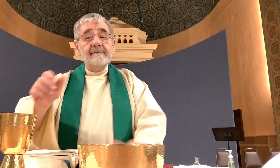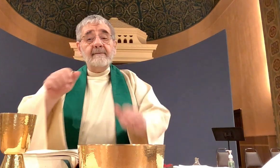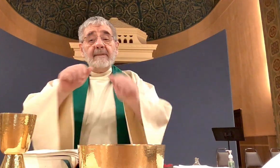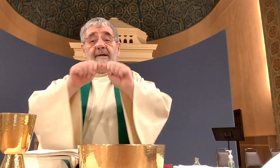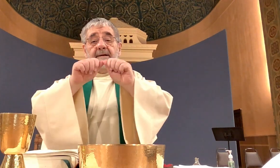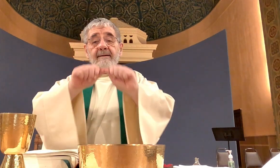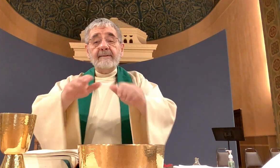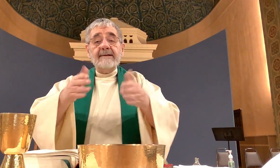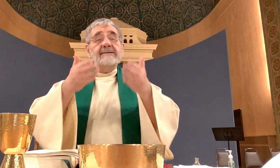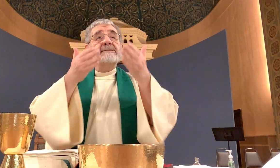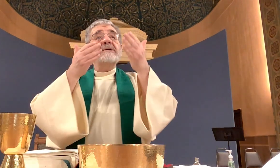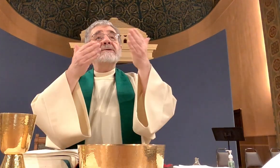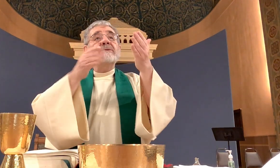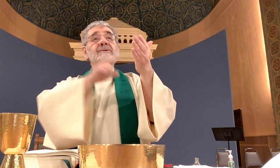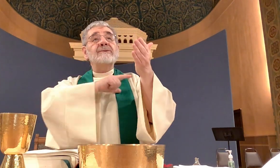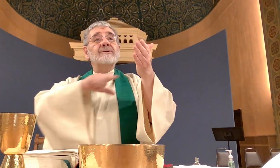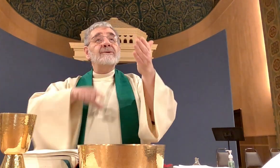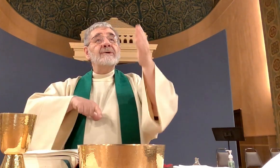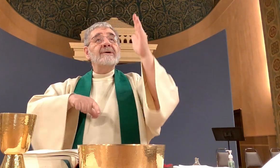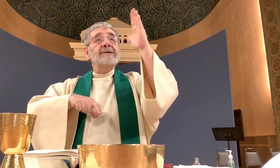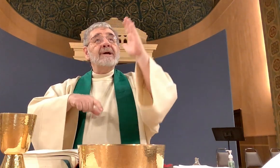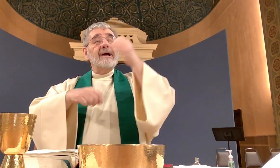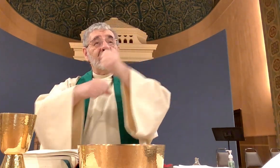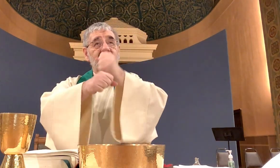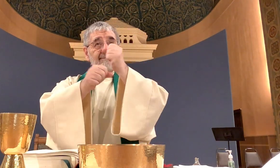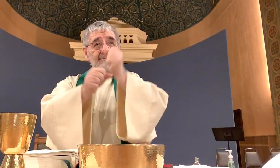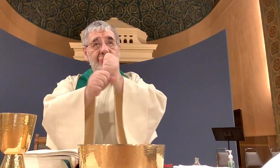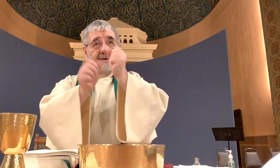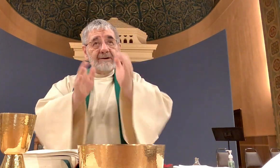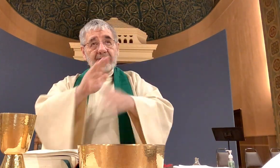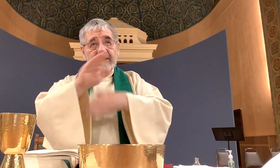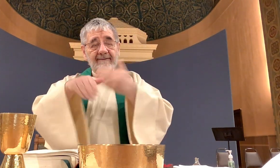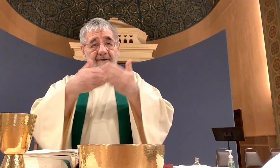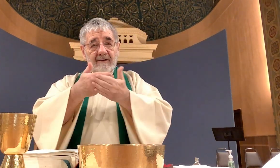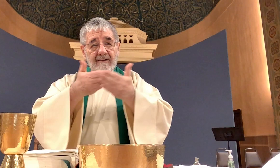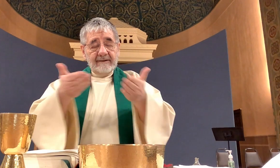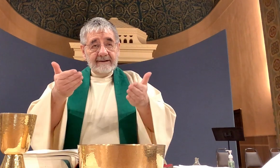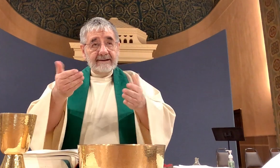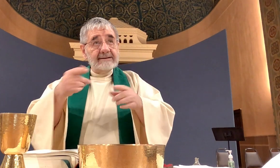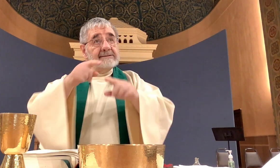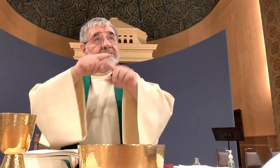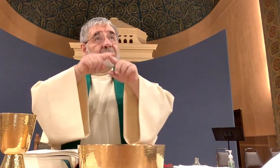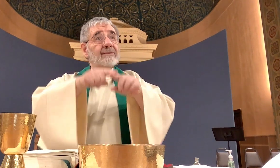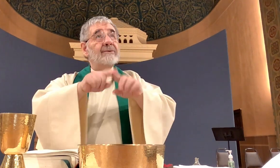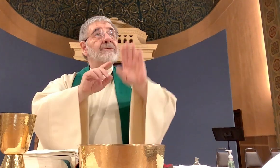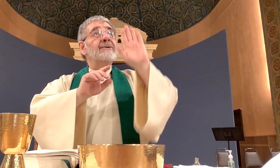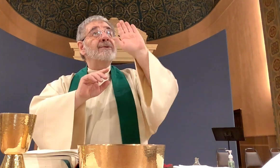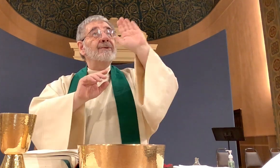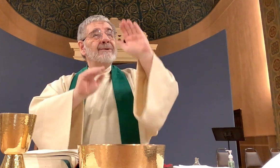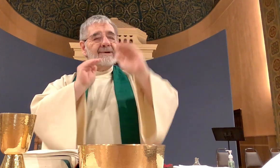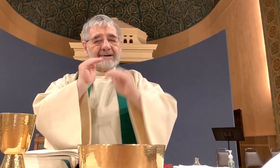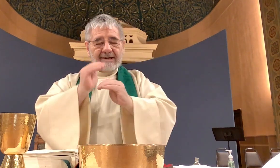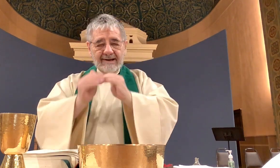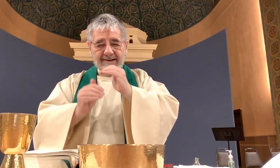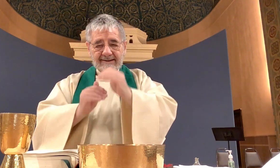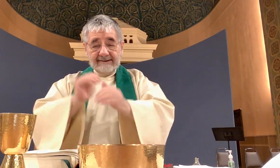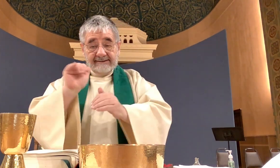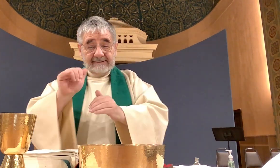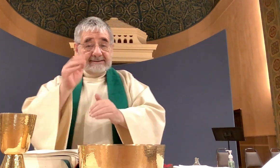blessed are you Lord God of all creation for through your goodness we have received the wine we offer